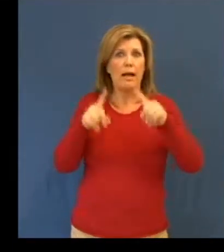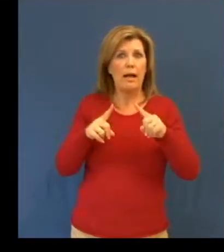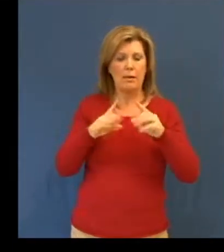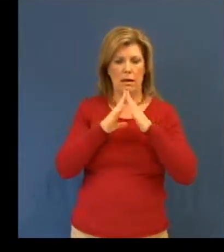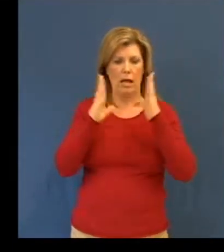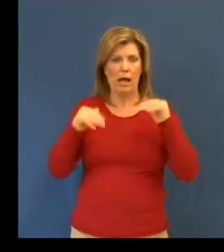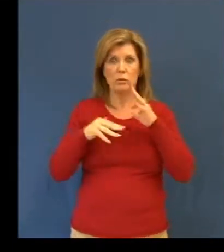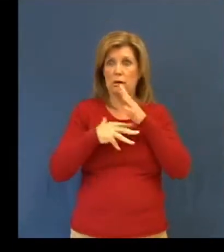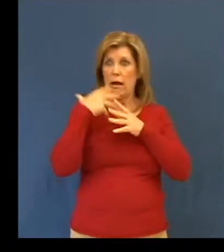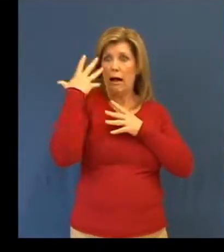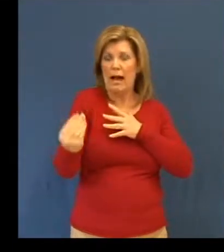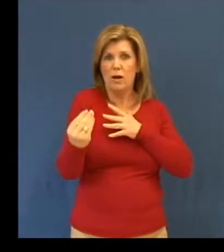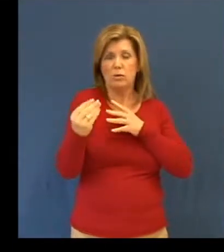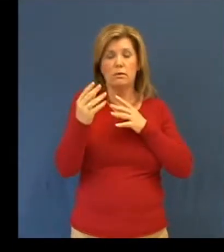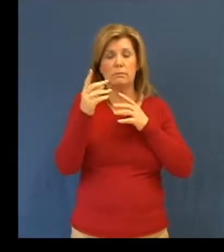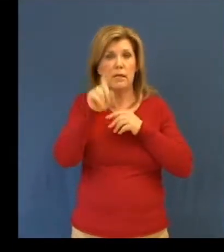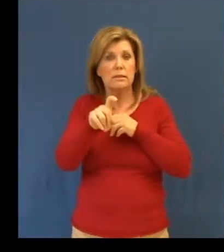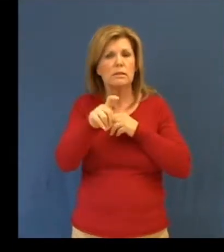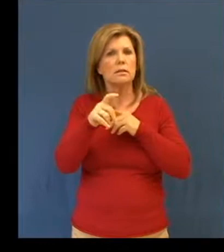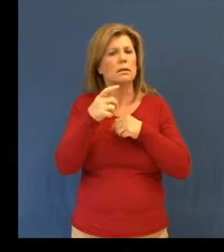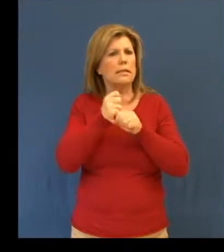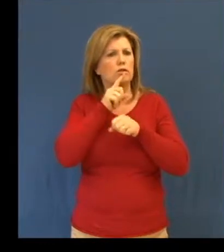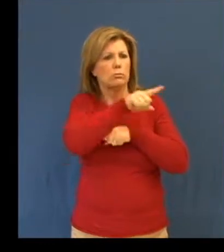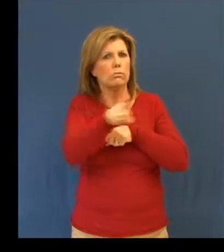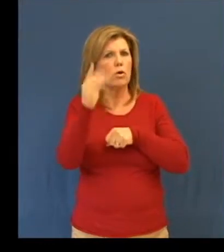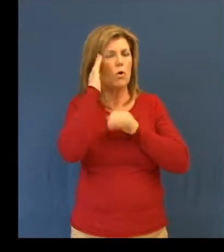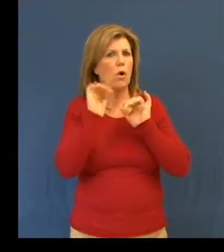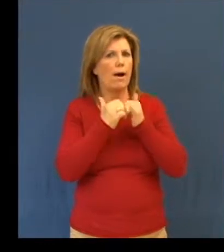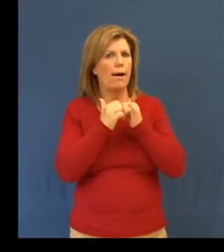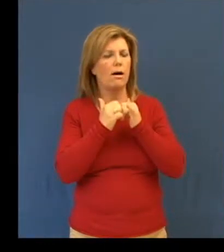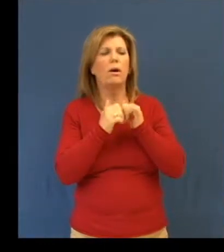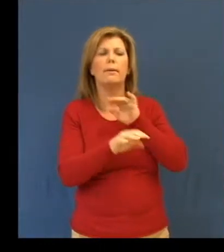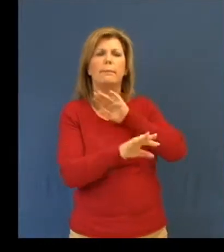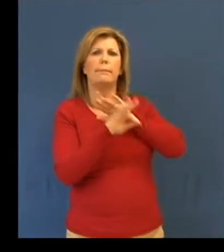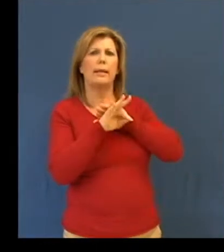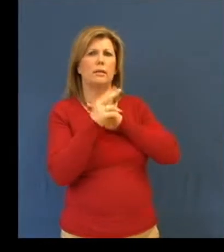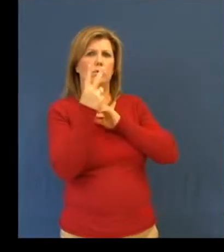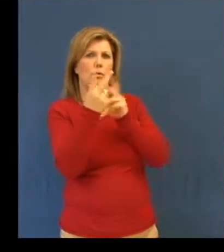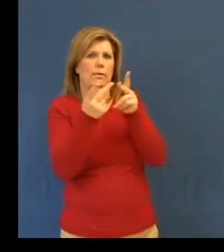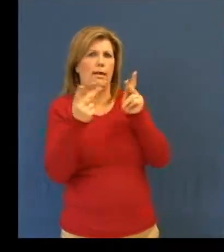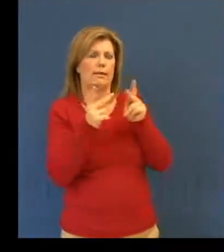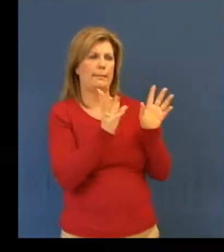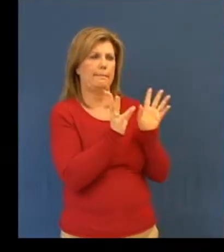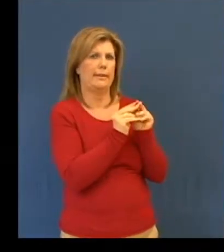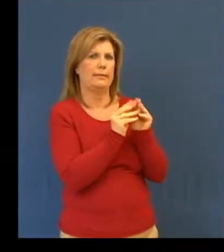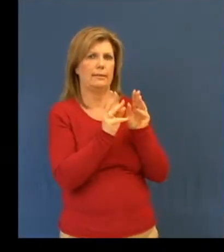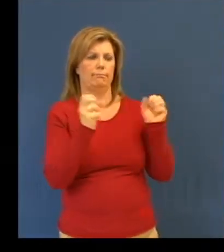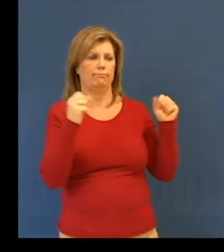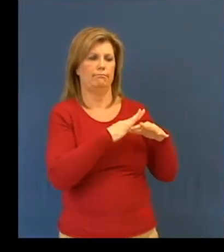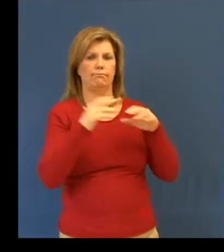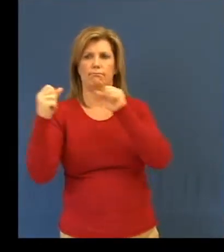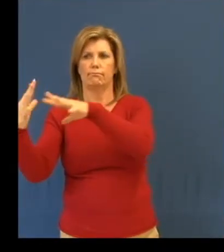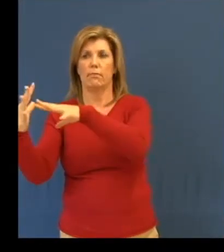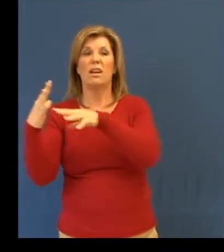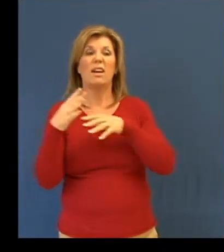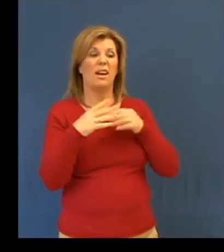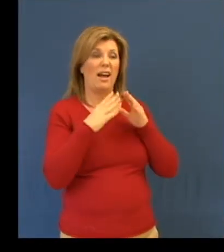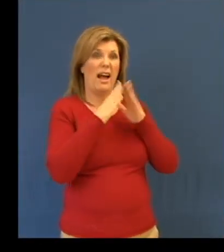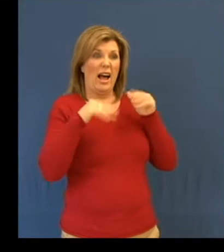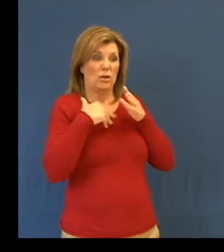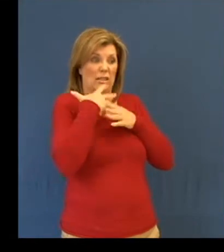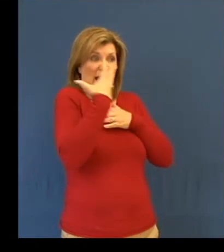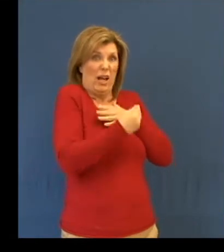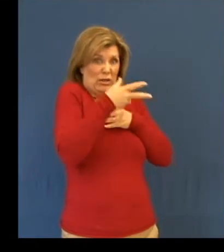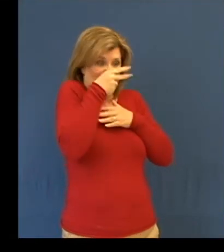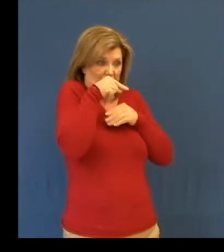everyone knows how to get out of your home in an emergency and identify two meeting places. One